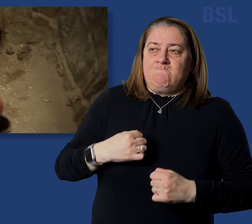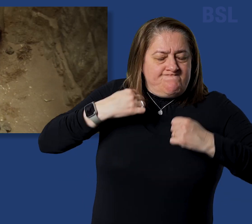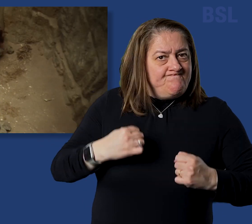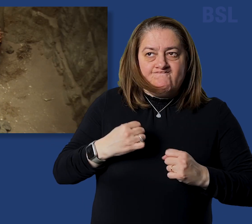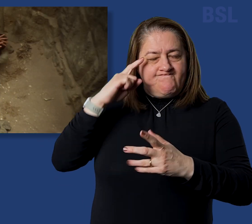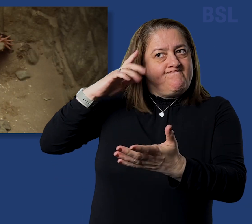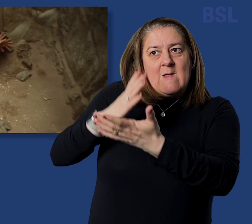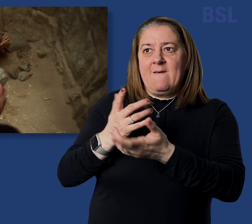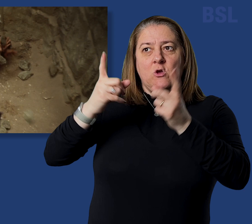better resurrection.